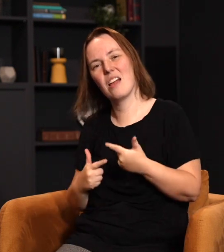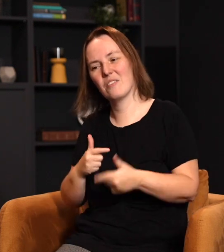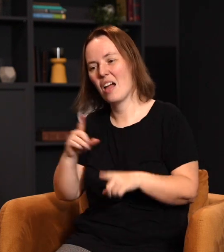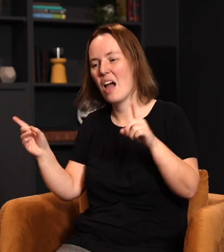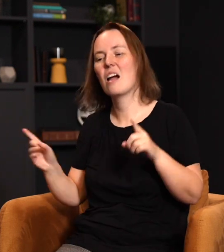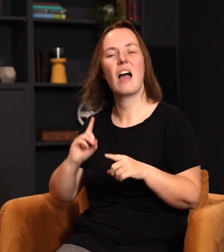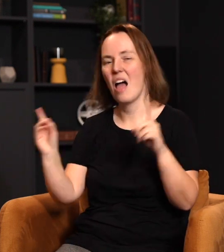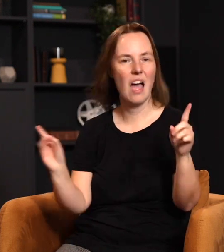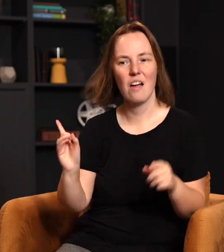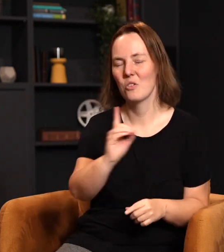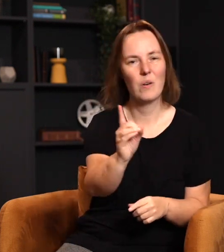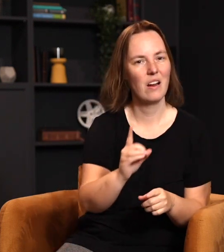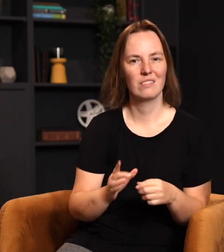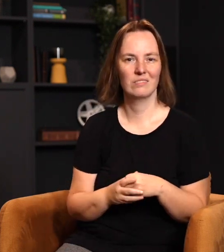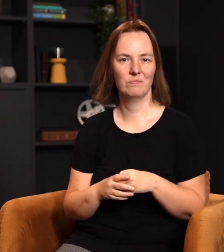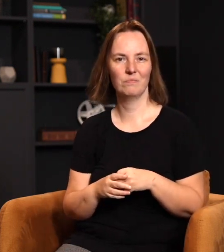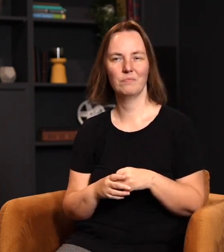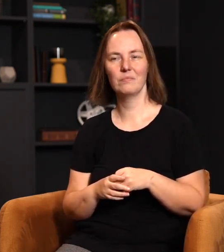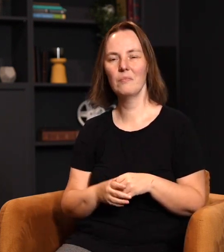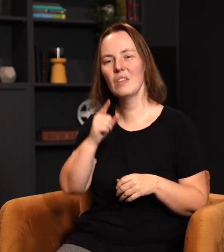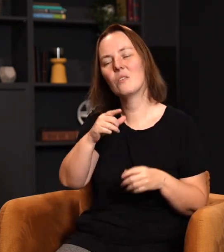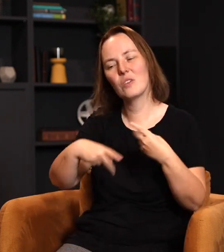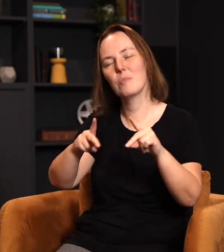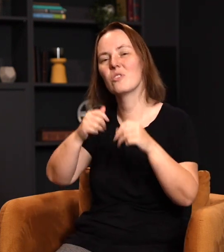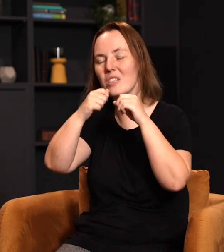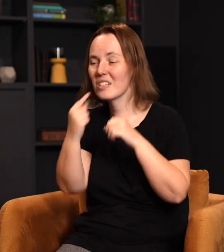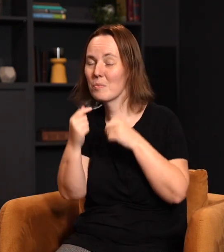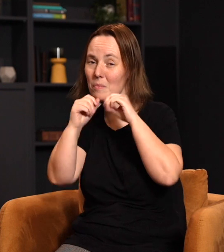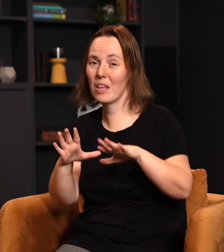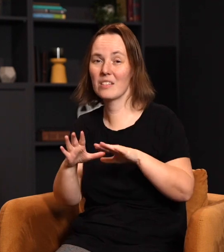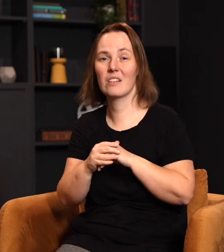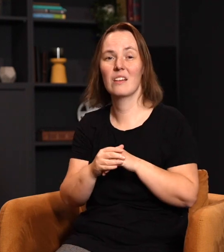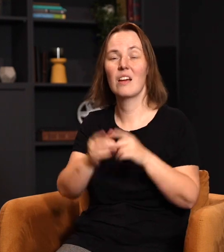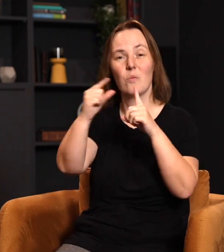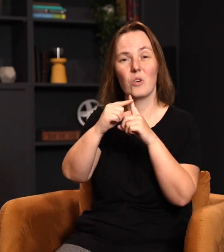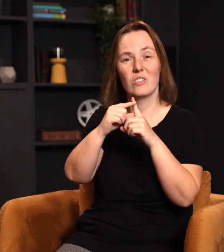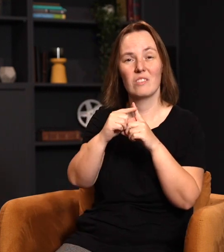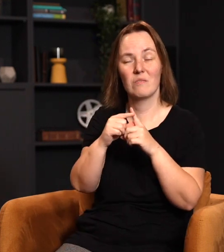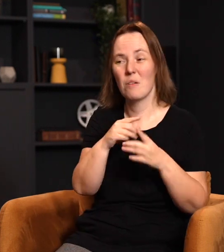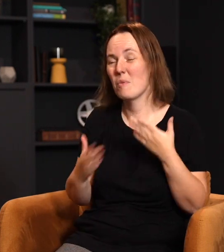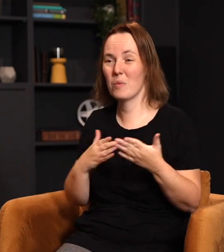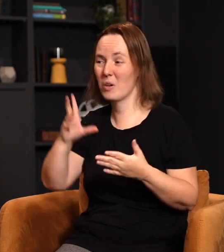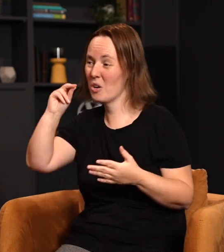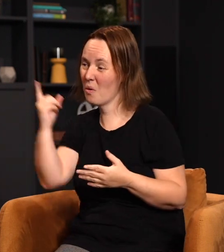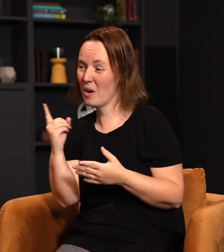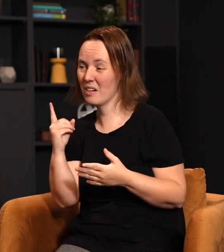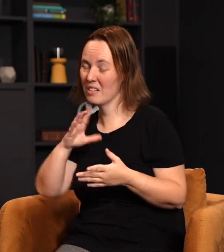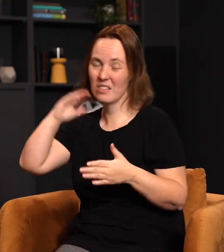life. Everywhere you go, you've got to understand that you have the opportunity to speak blessing, to speak words. Maybe when nobody's around, and